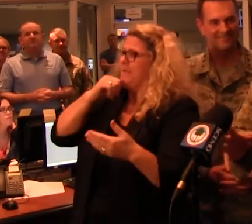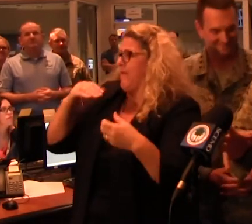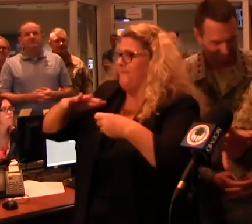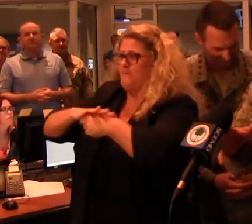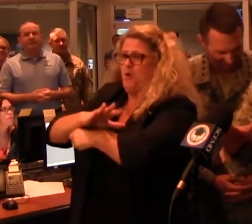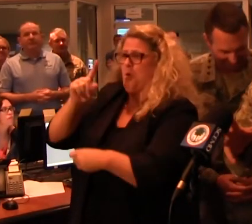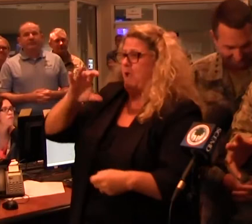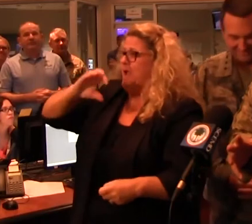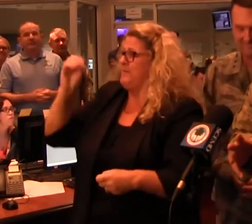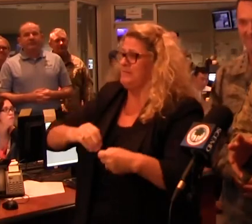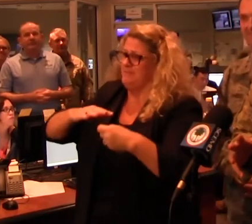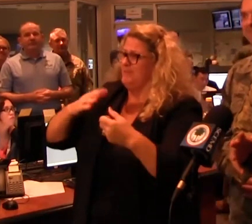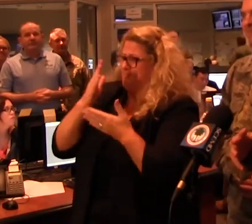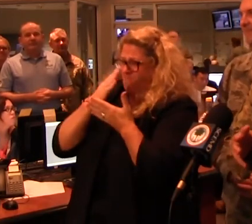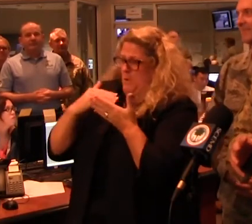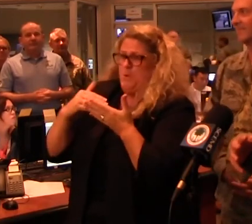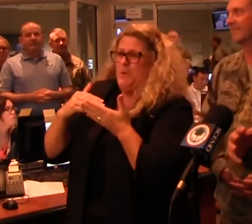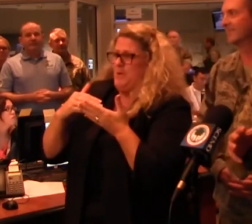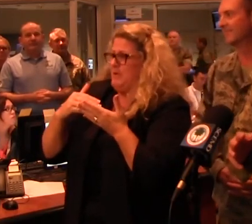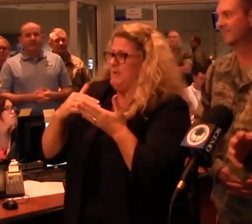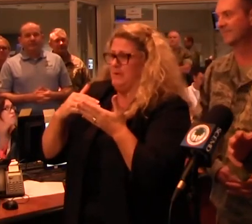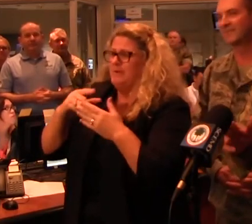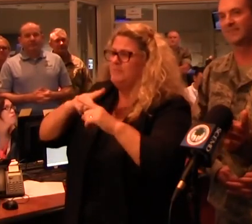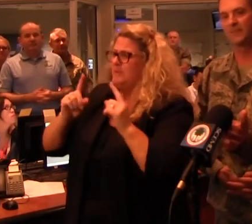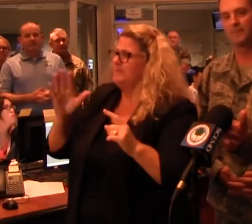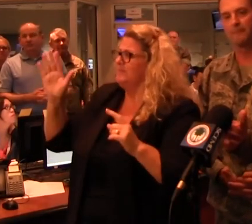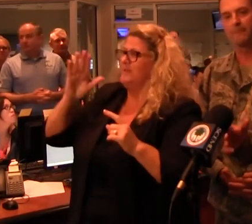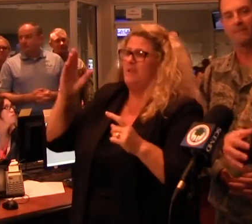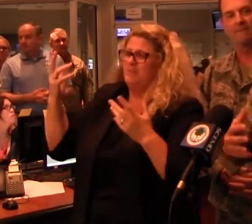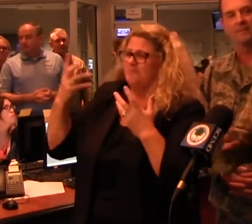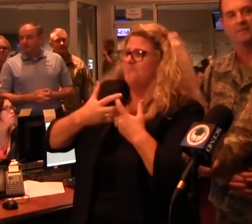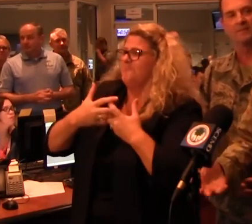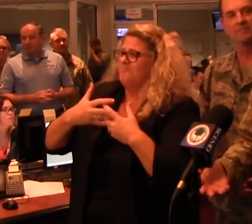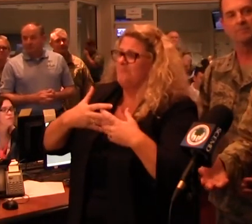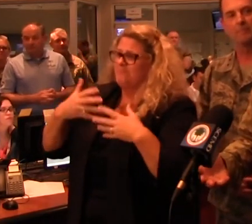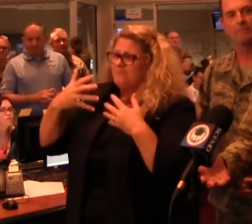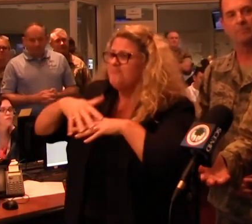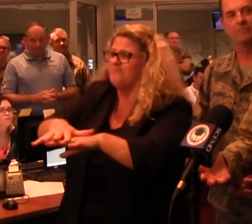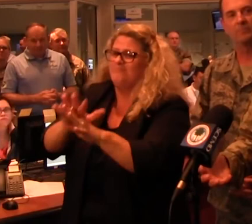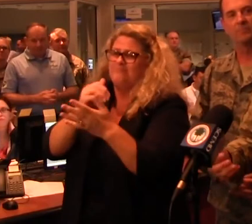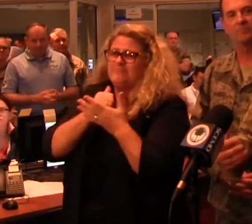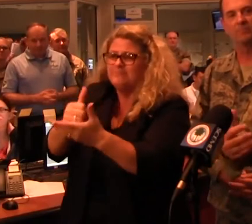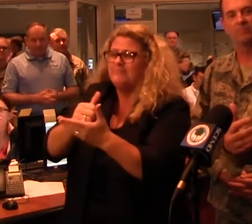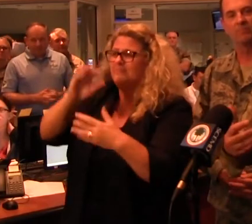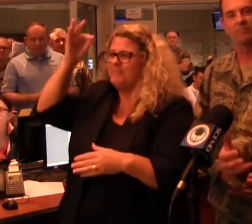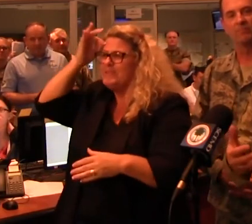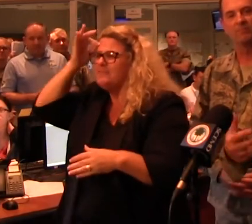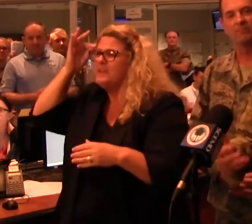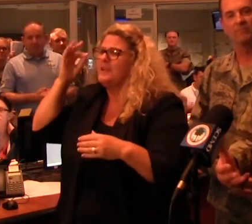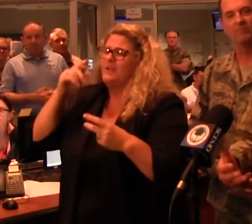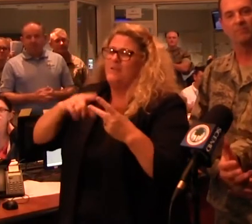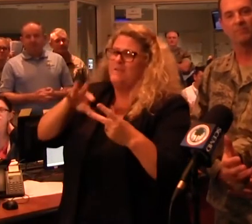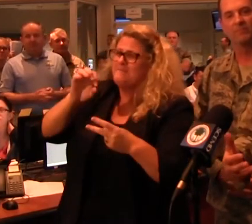the integration has been very, very good. A lot of leaning forward on federal forces, a lot of leaning forward